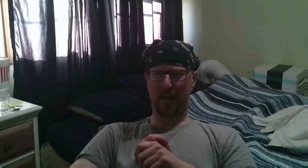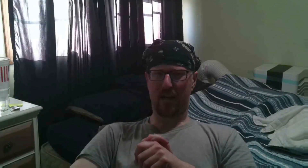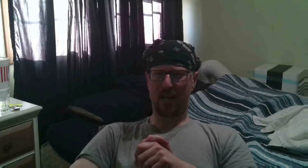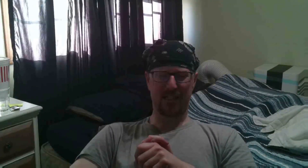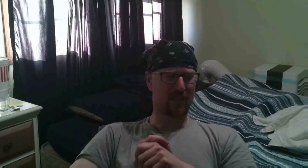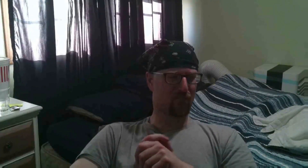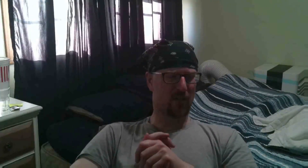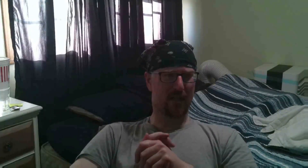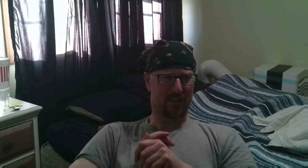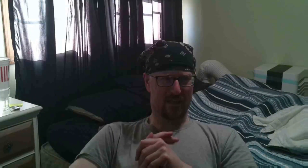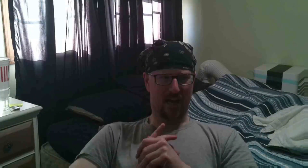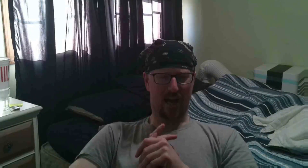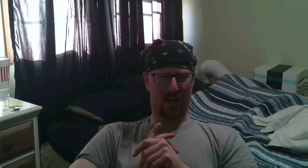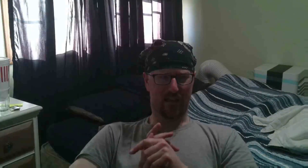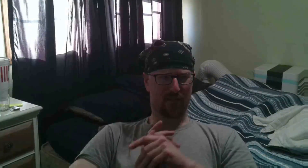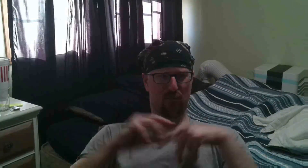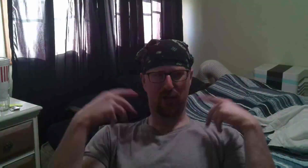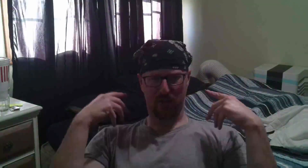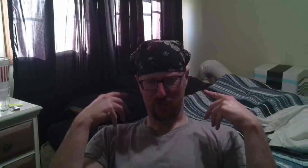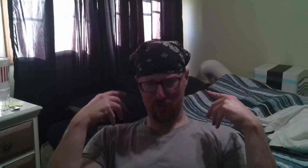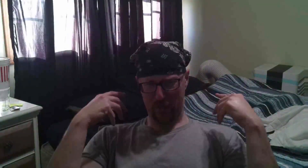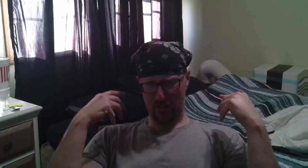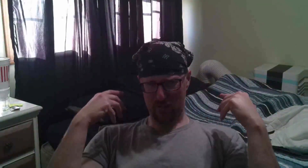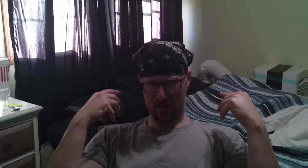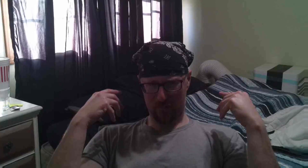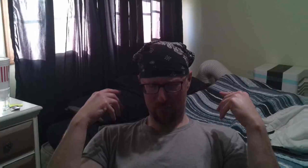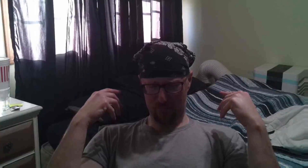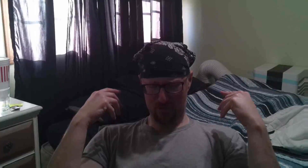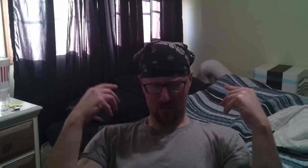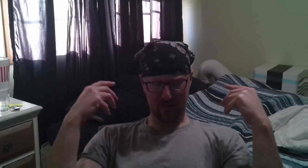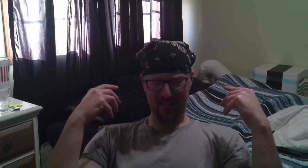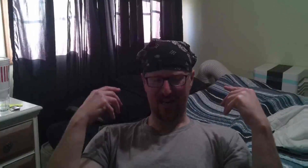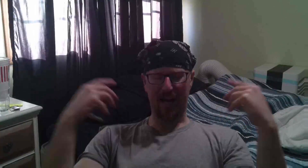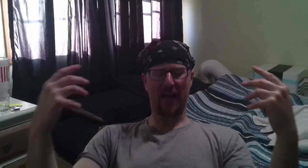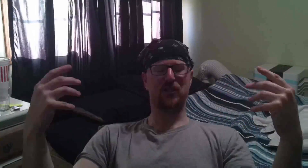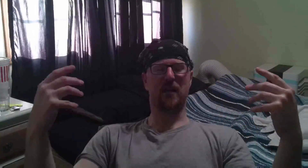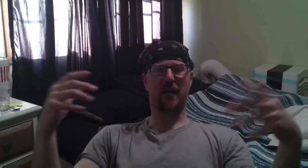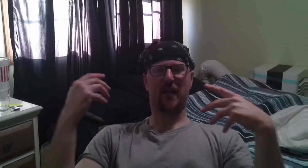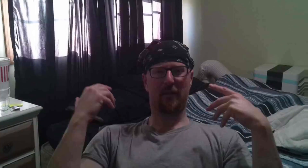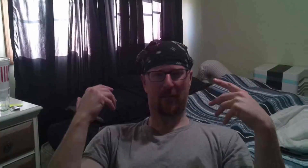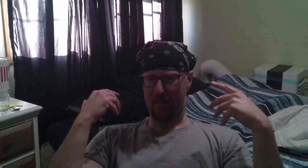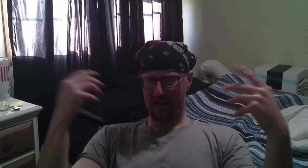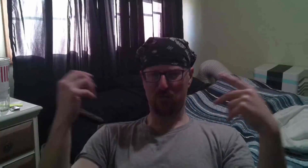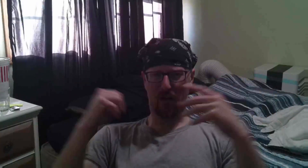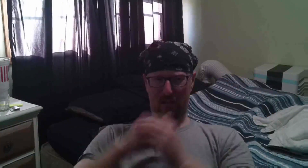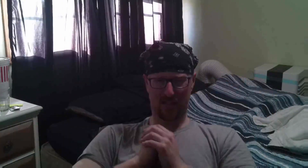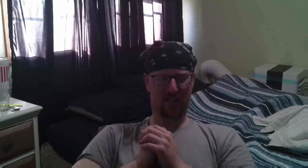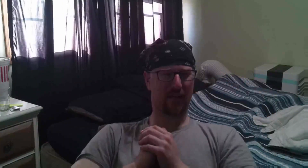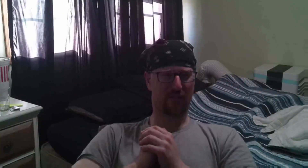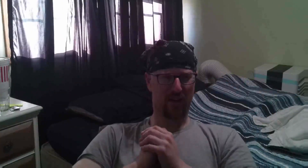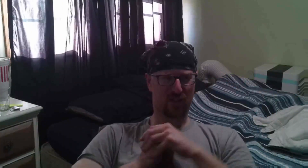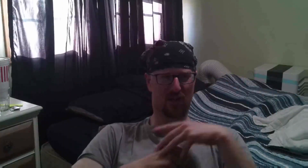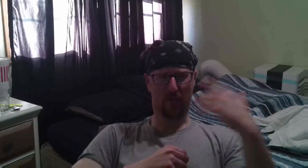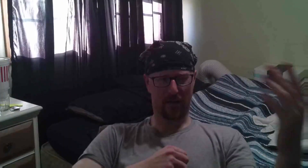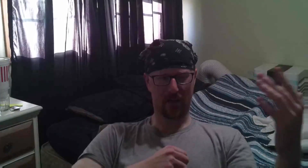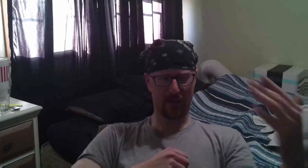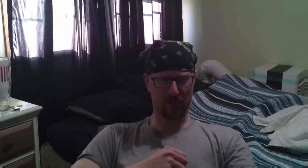guys is really not like when you're doing using stuff that's not hygienic that's where I see like an infection coming in that's